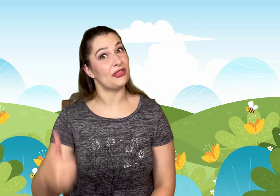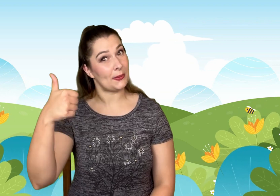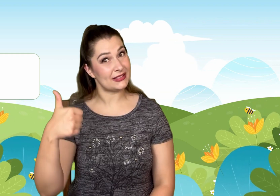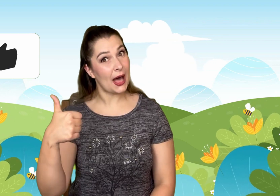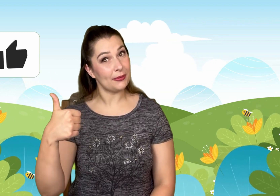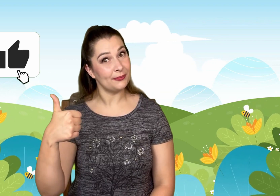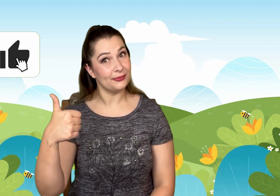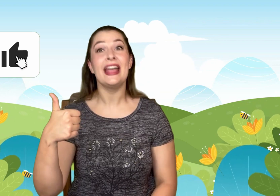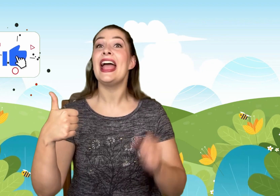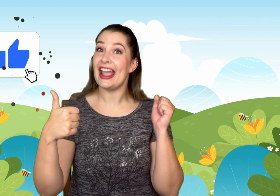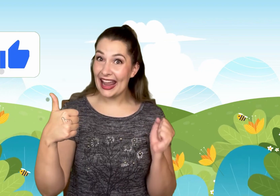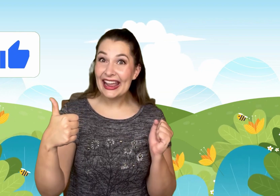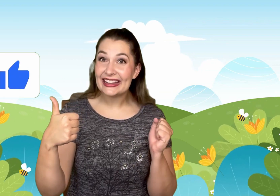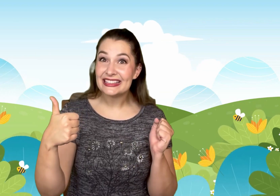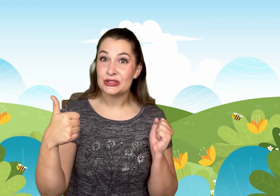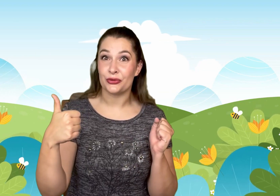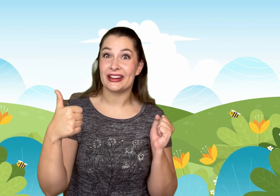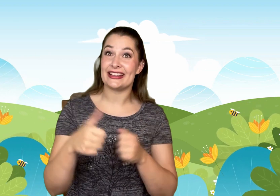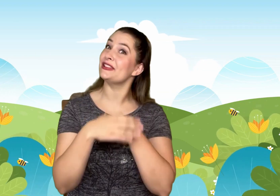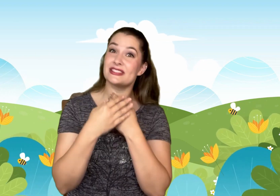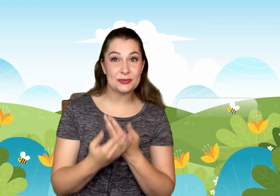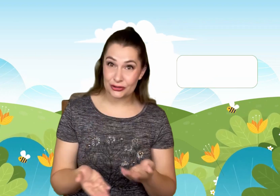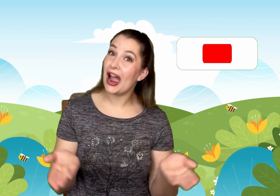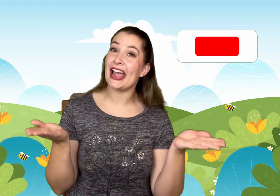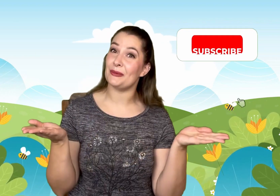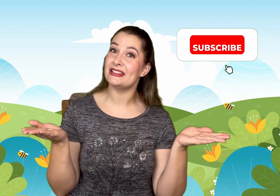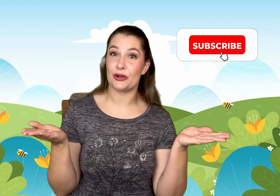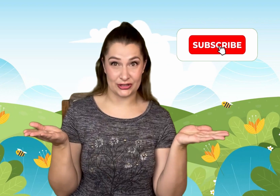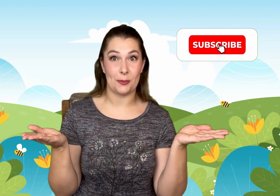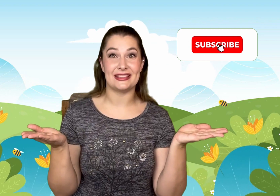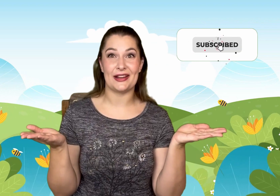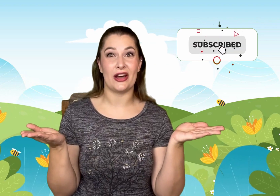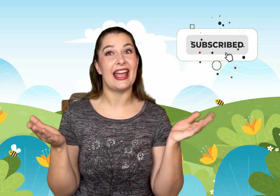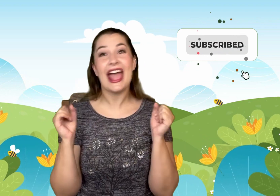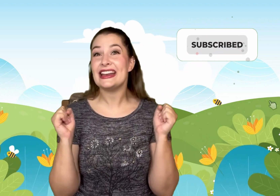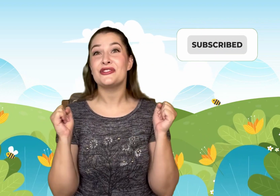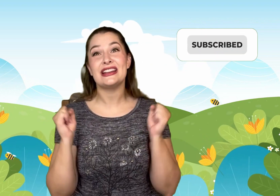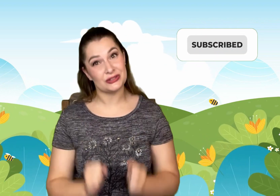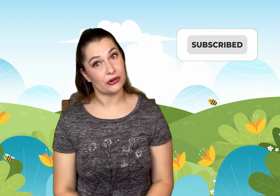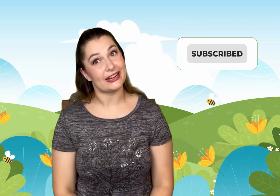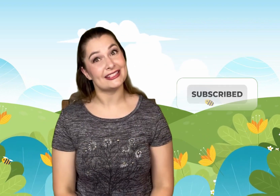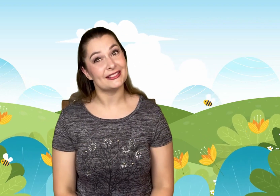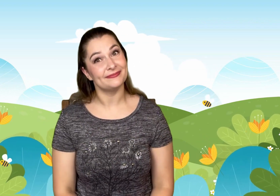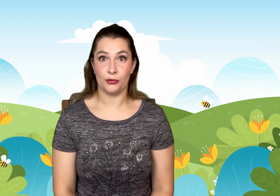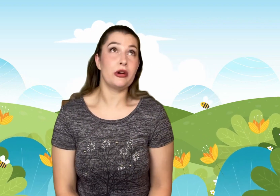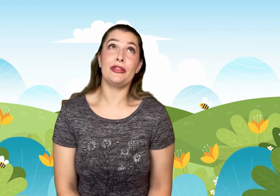thumbs-up! And don't forget to subscribe so you don't miss out on any great stories or other